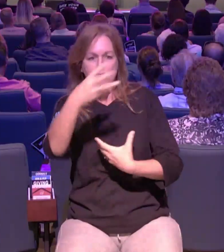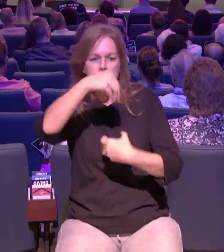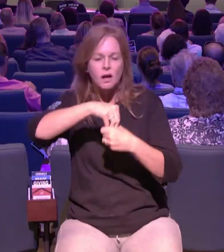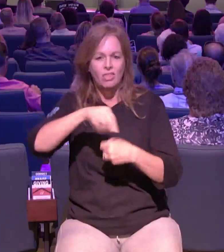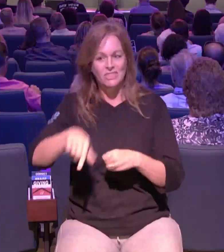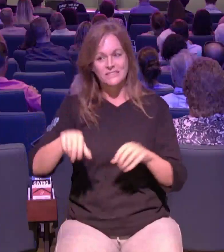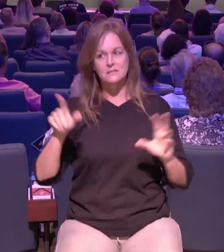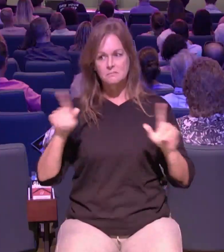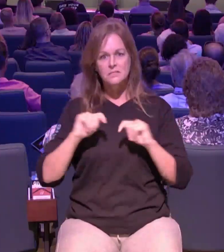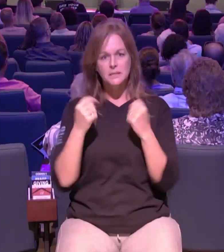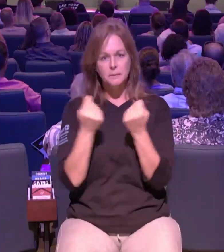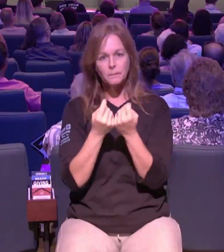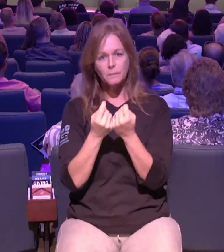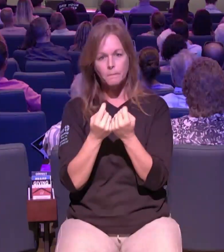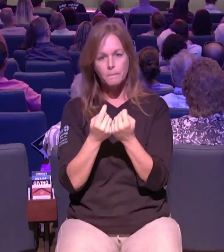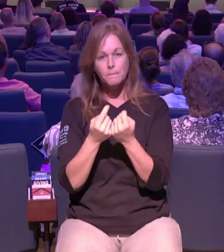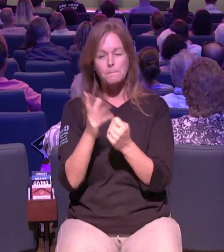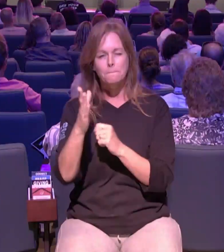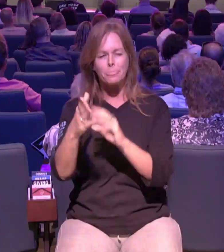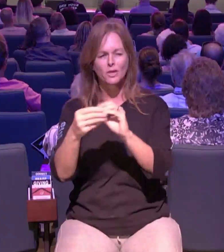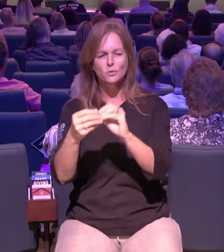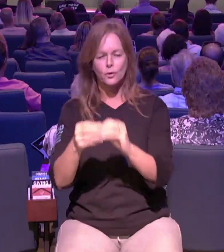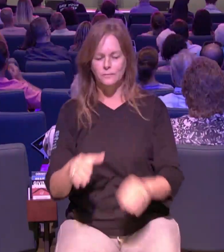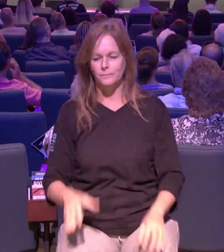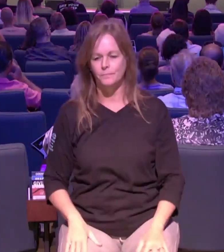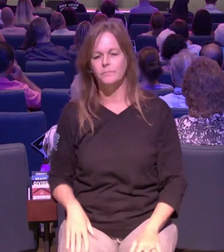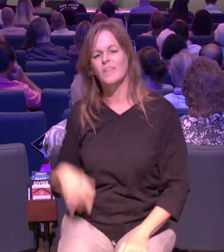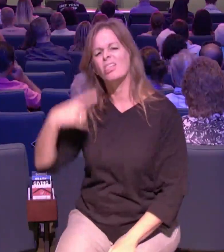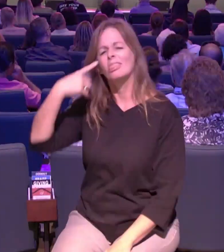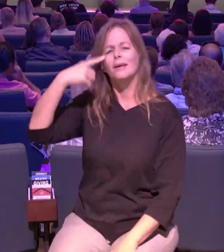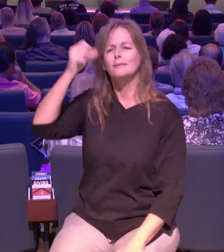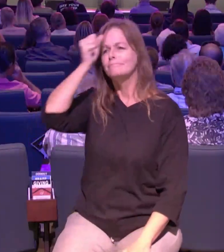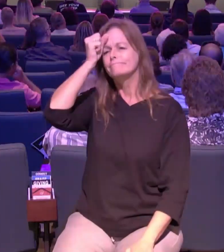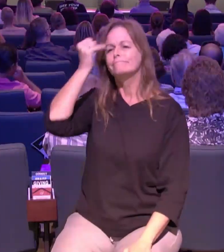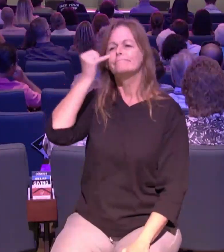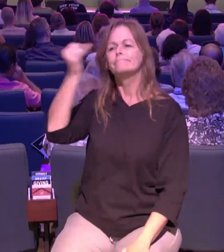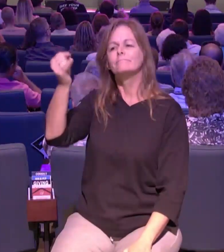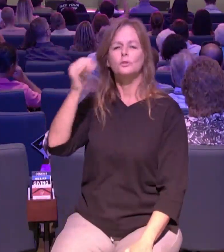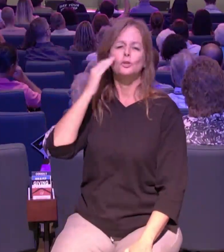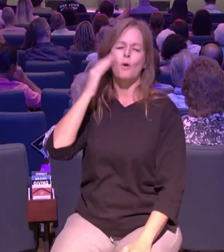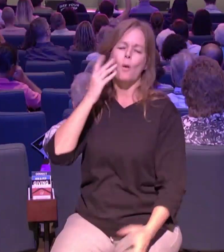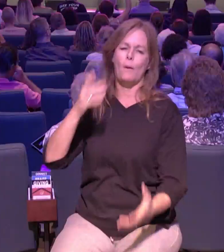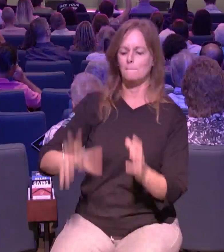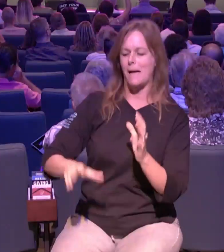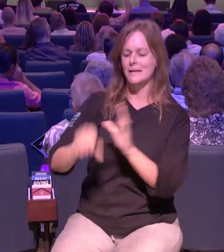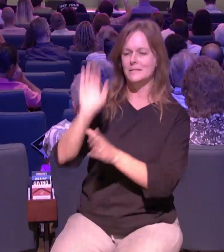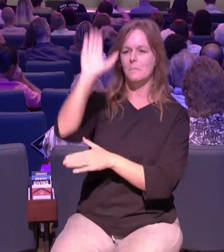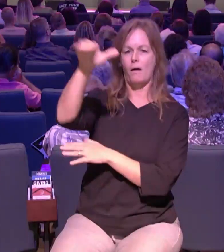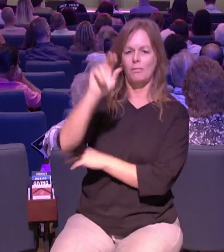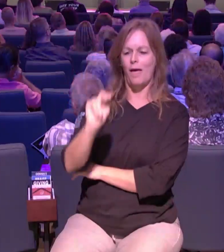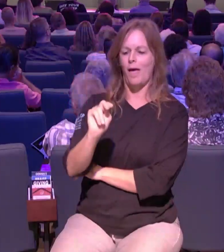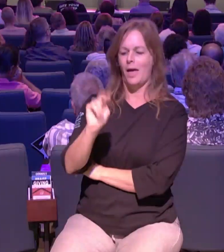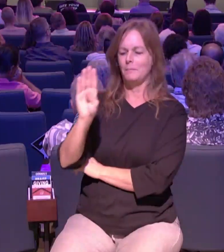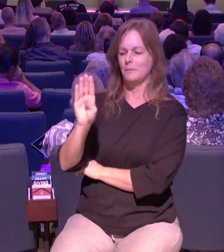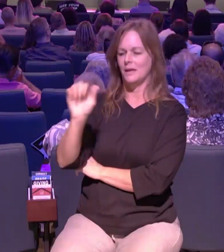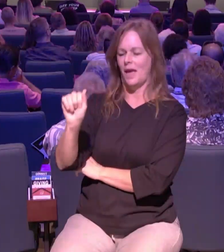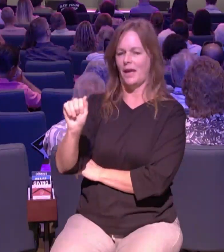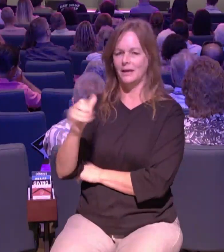uh the nba playoffs last week or so come on i know the heat aren't in it and lebron is right